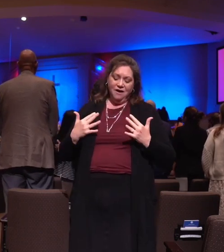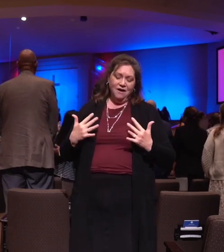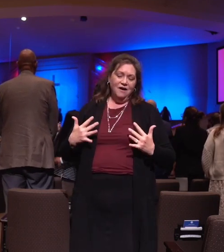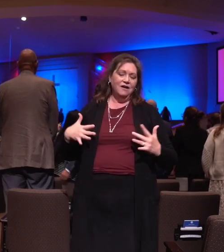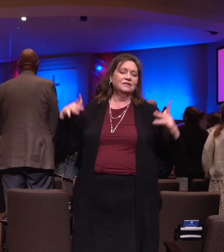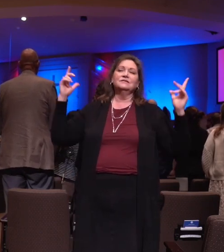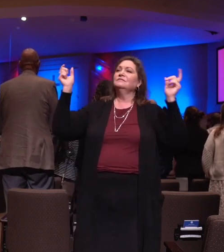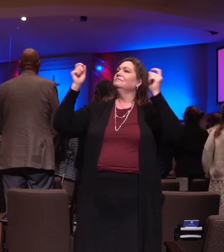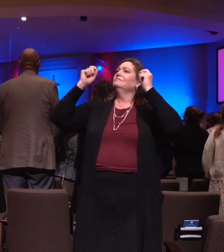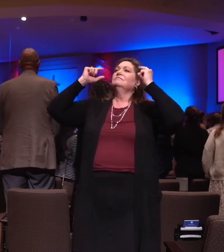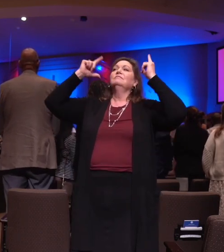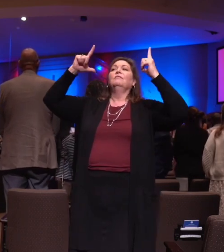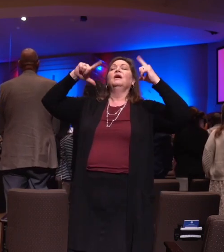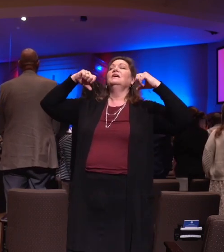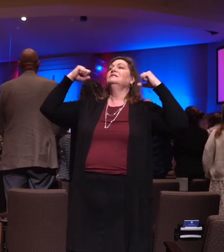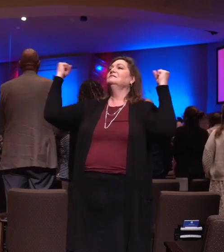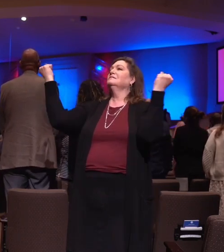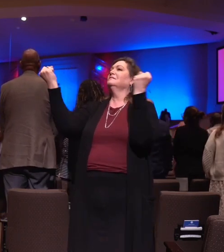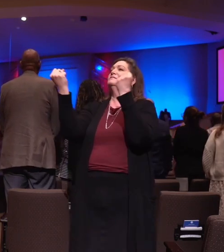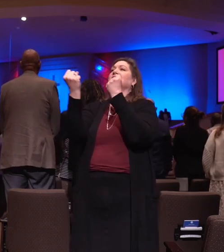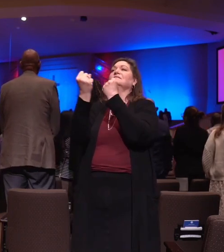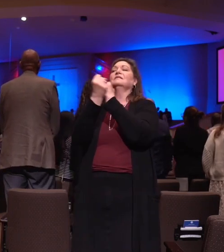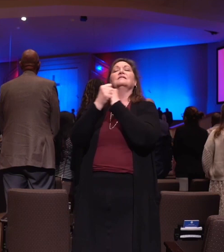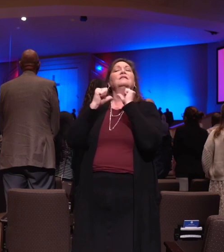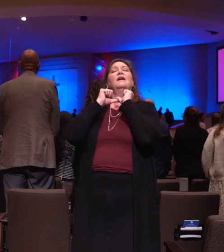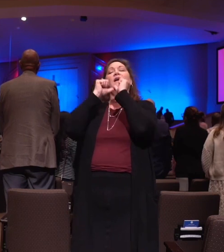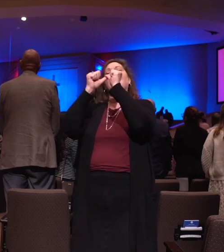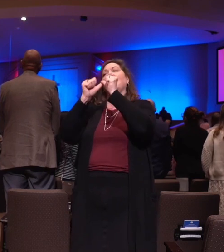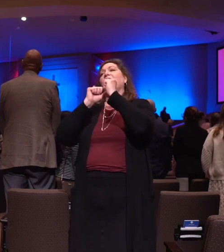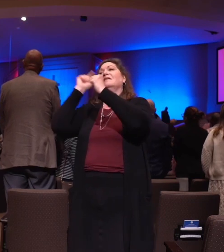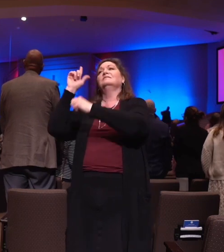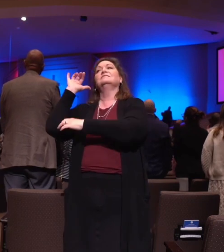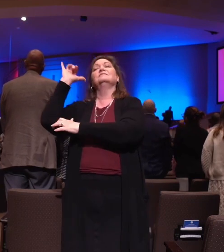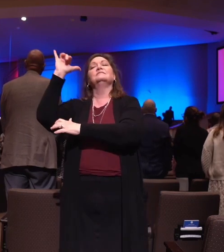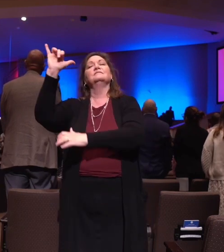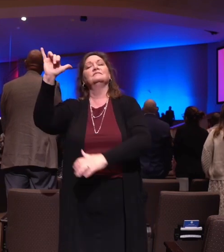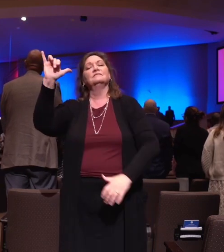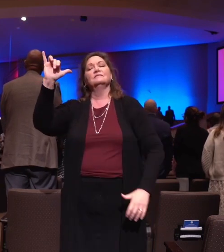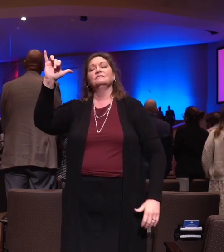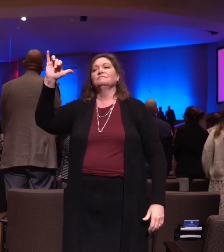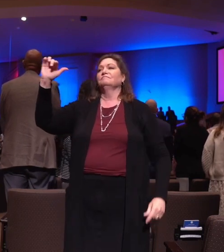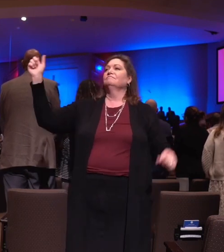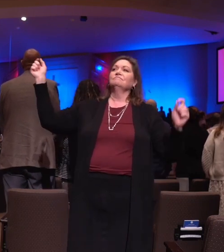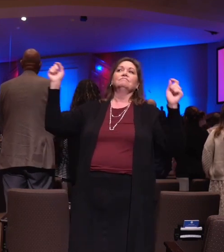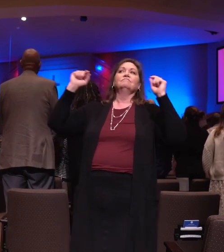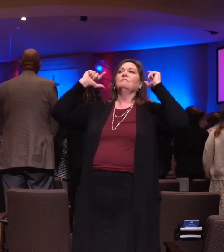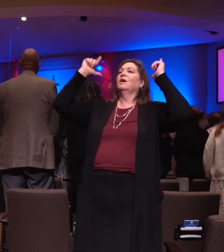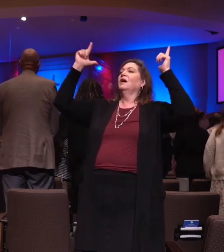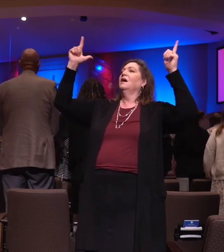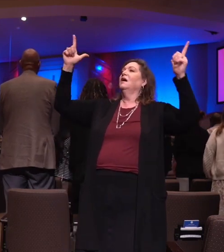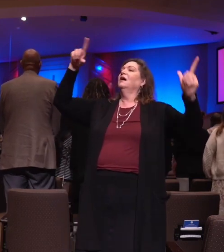unending love, amazing grace.